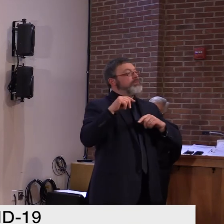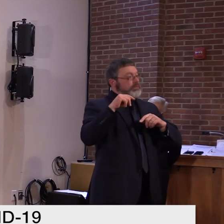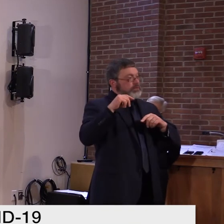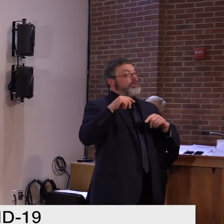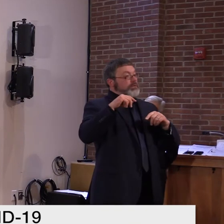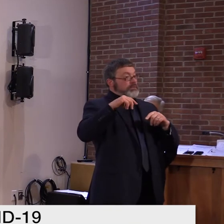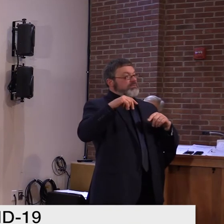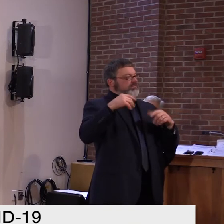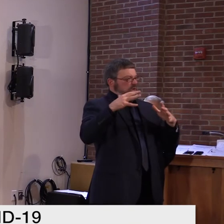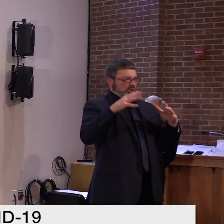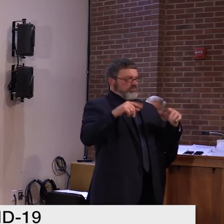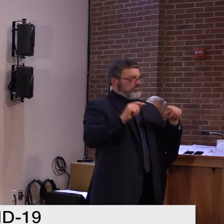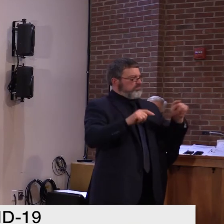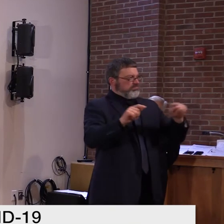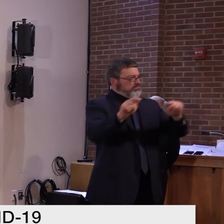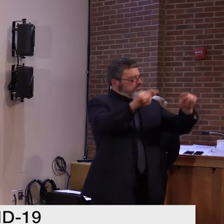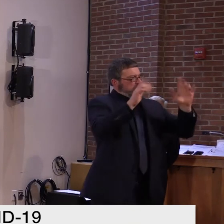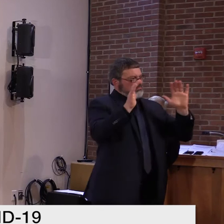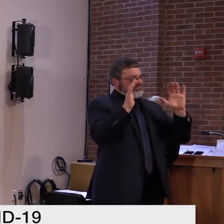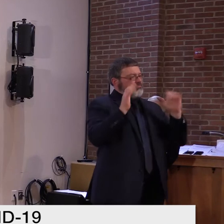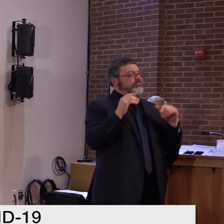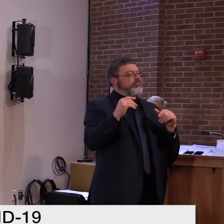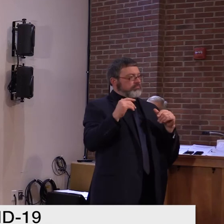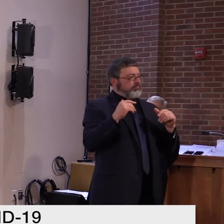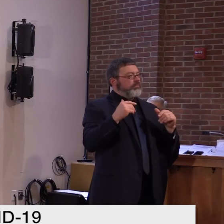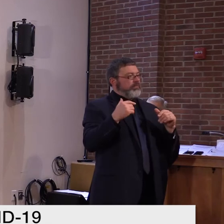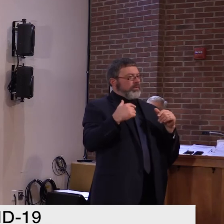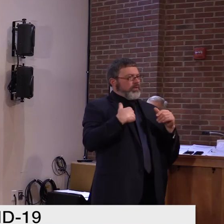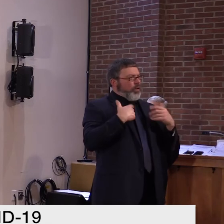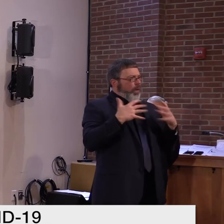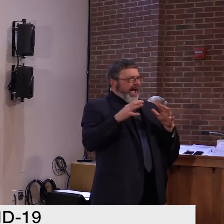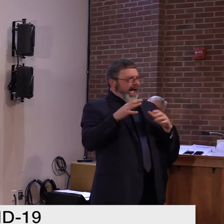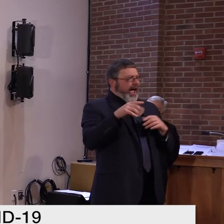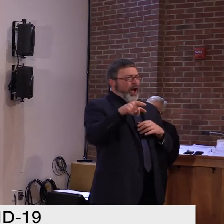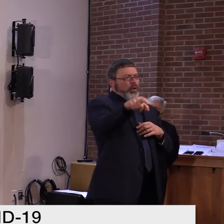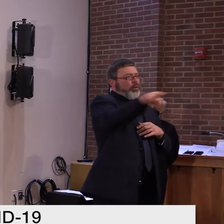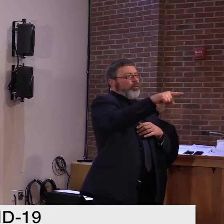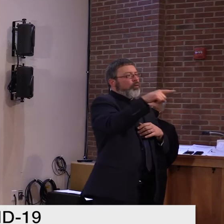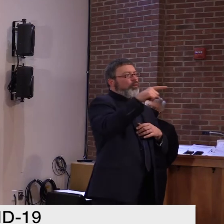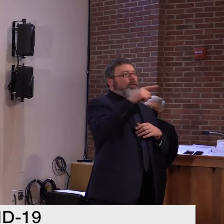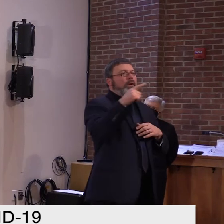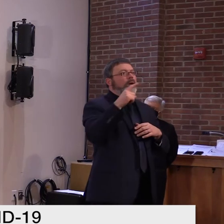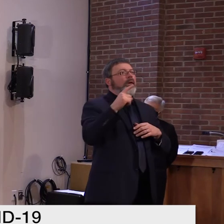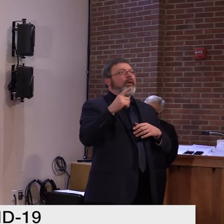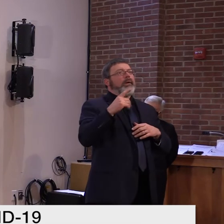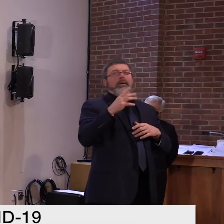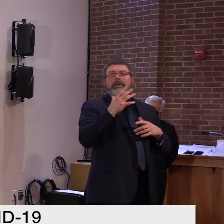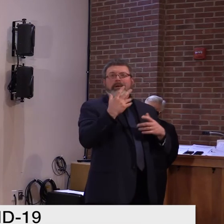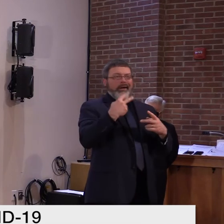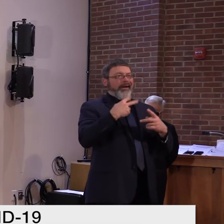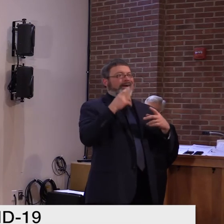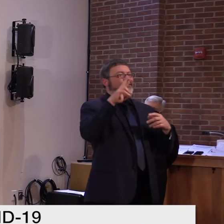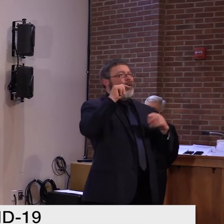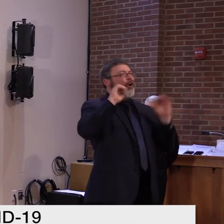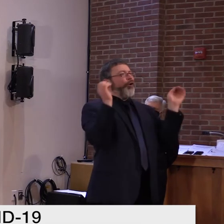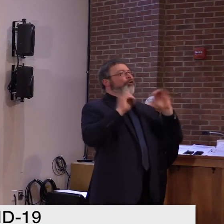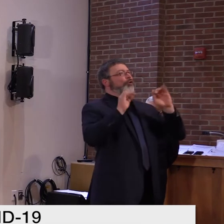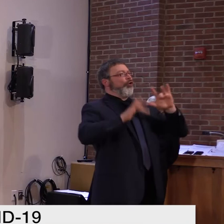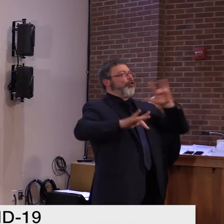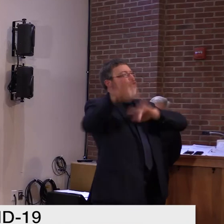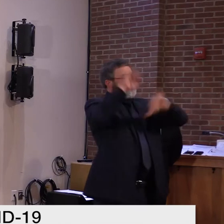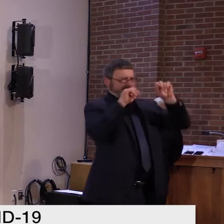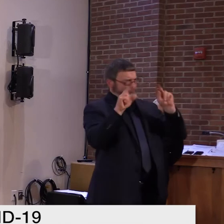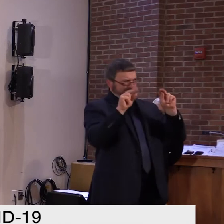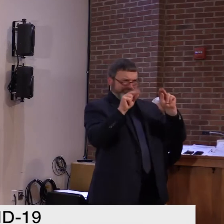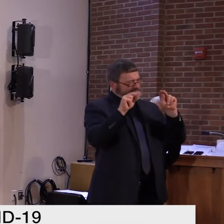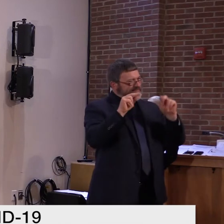I wouldn't want people to mistake that for we never had the virus in the state. The virus has been here since March. It hasn't gone anywhere.